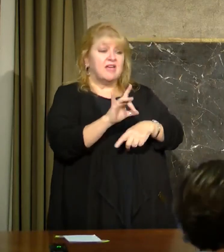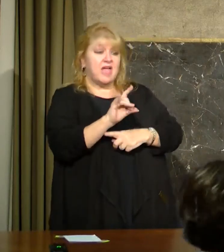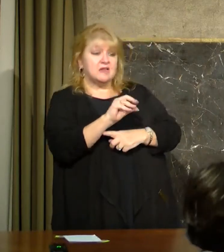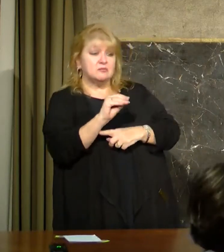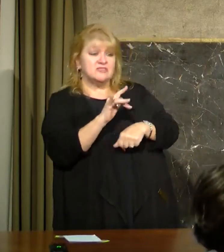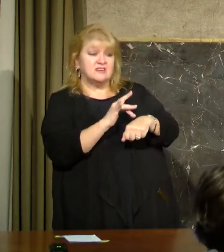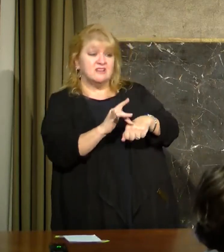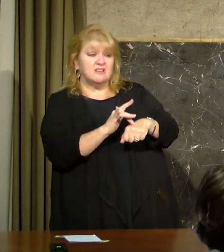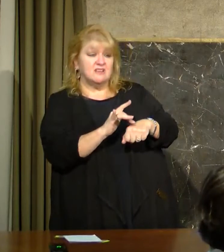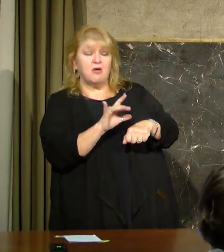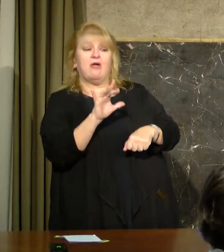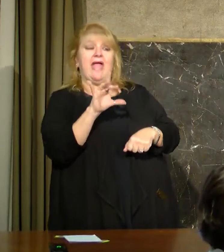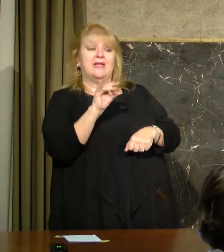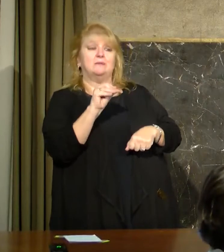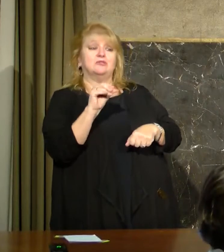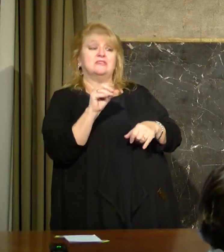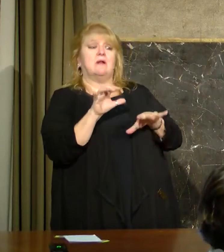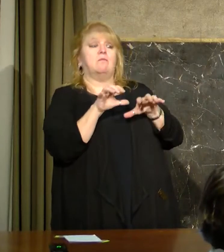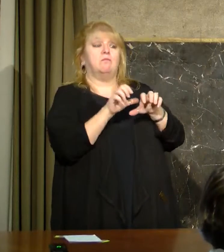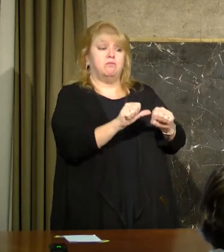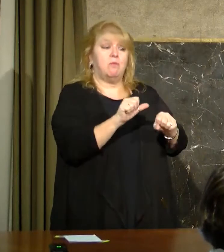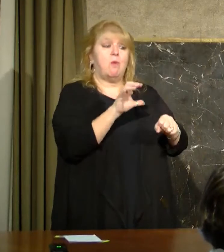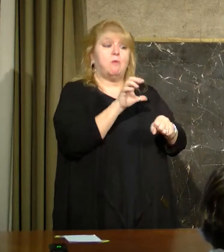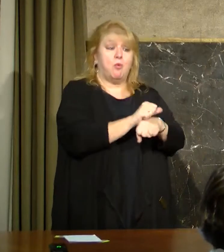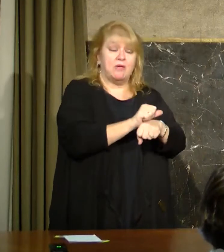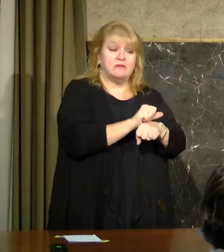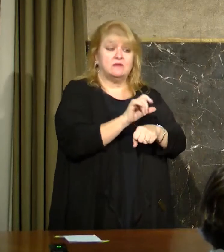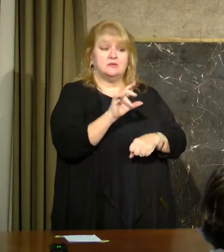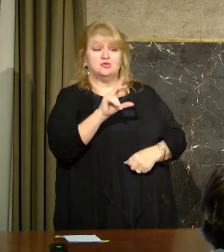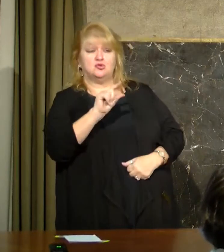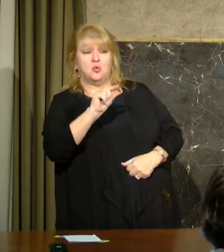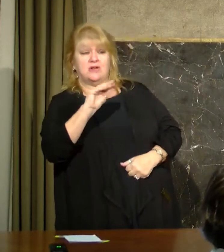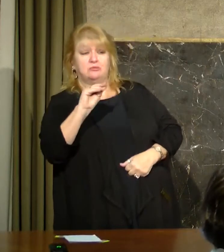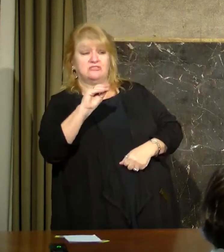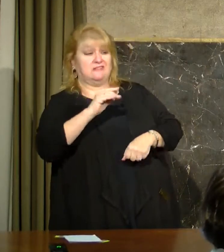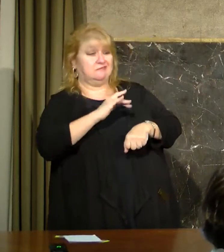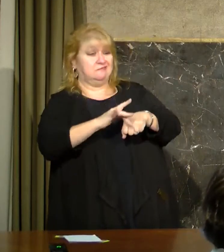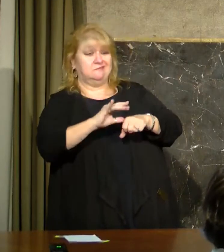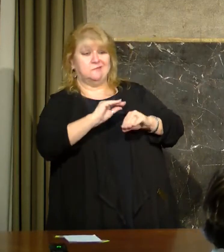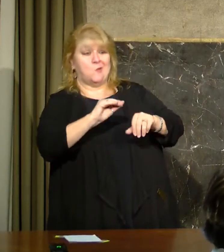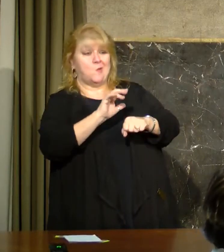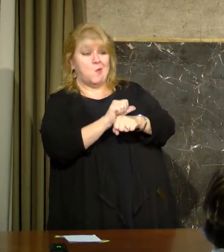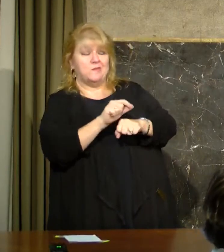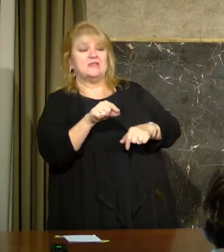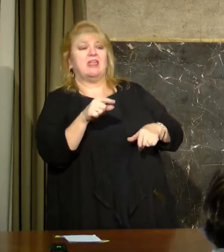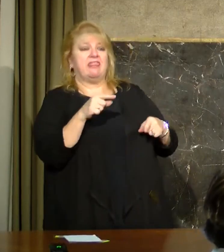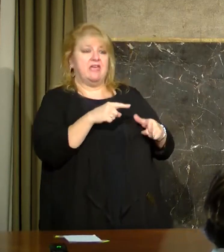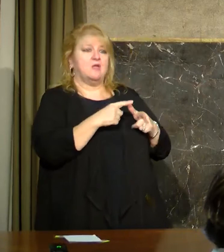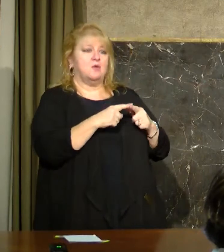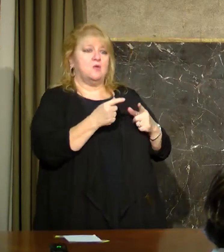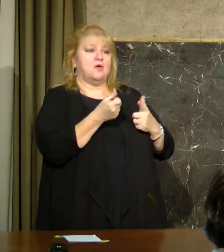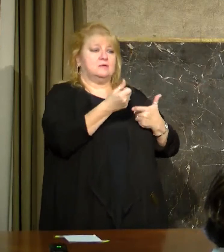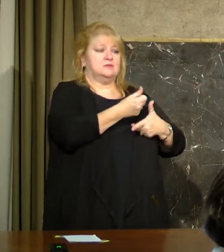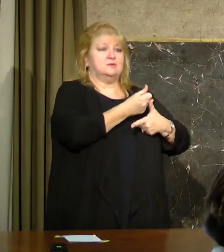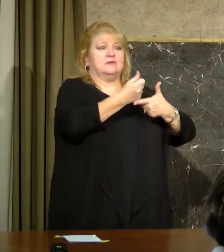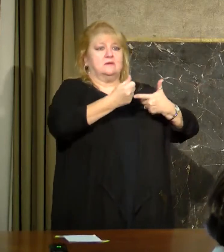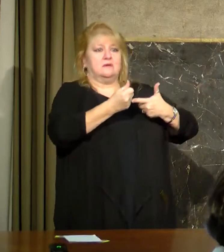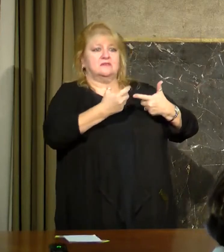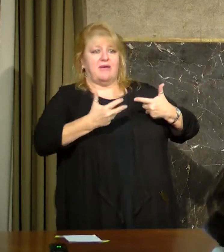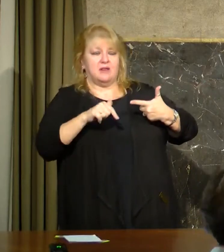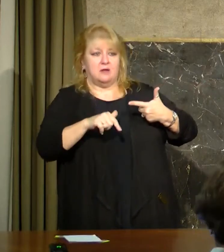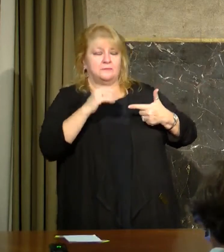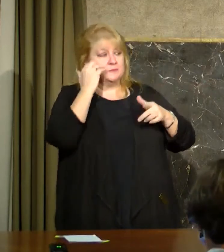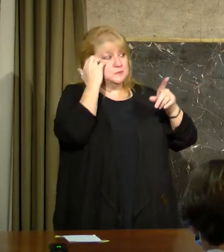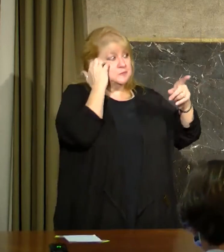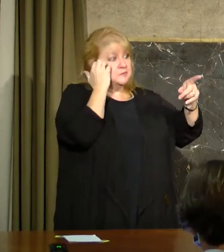you said to answer one of the questions earlier. So the pharmacies, the 107 pharmacies this week that got doses